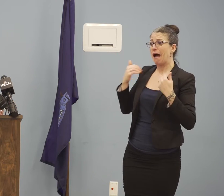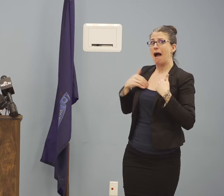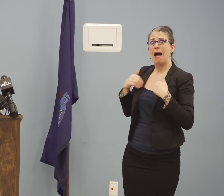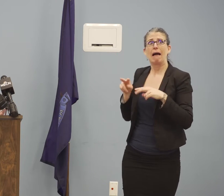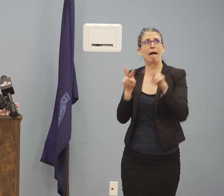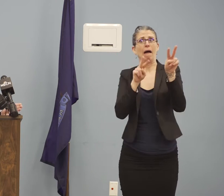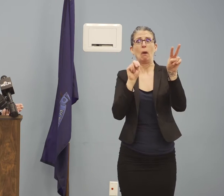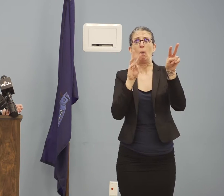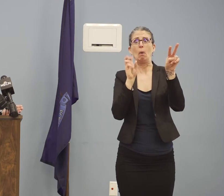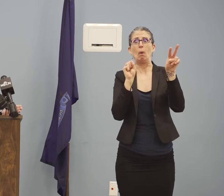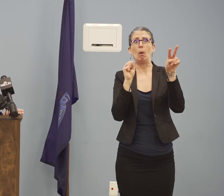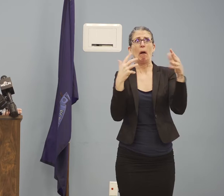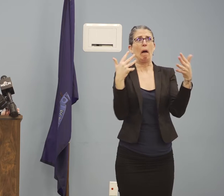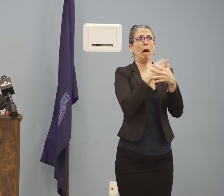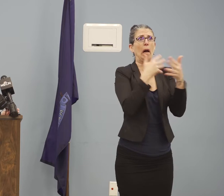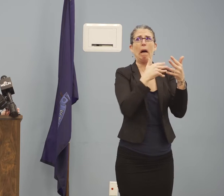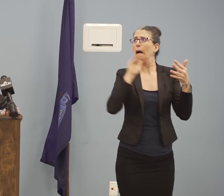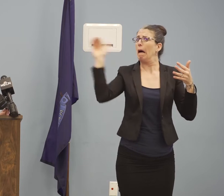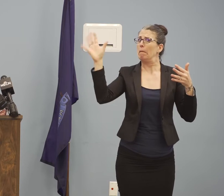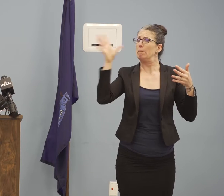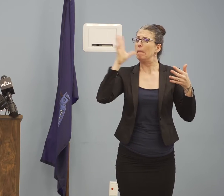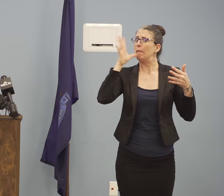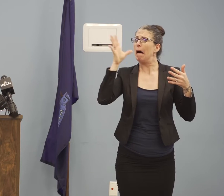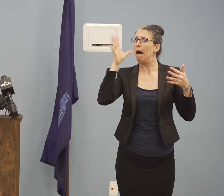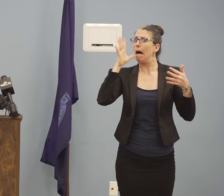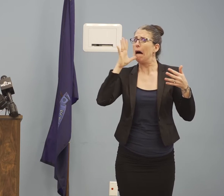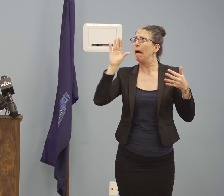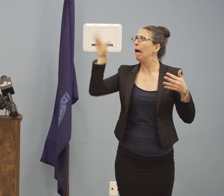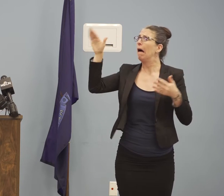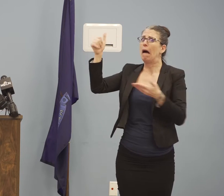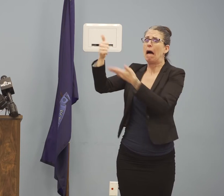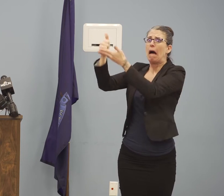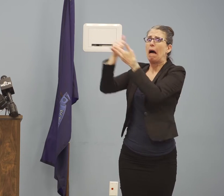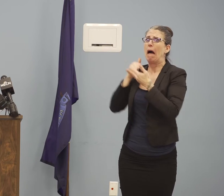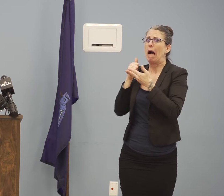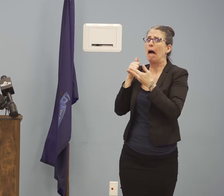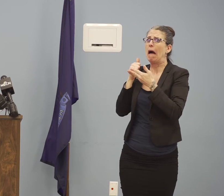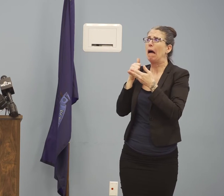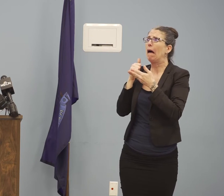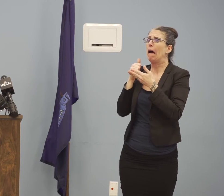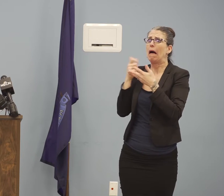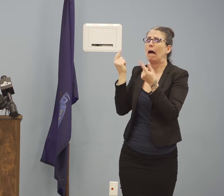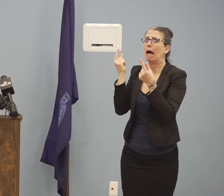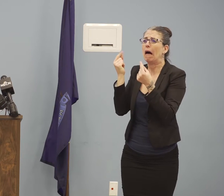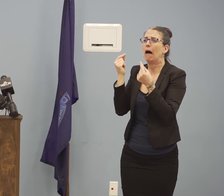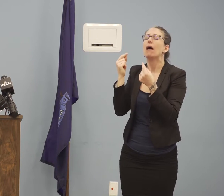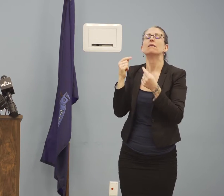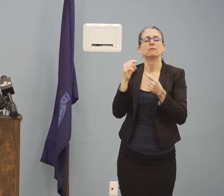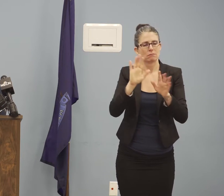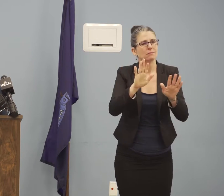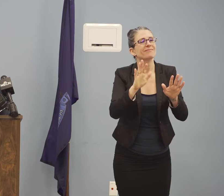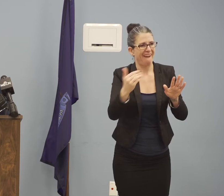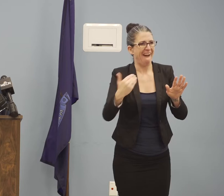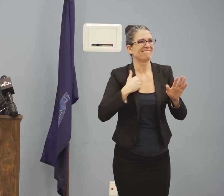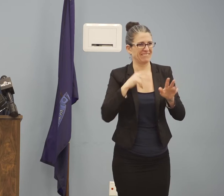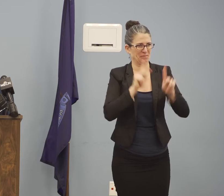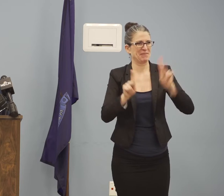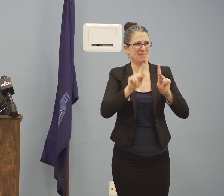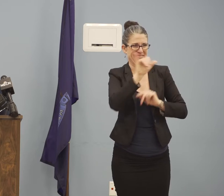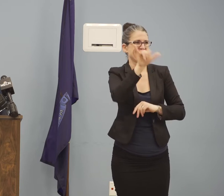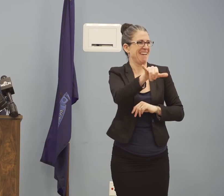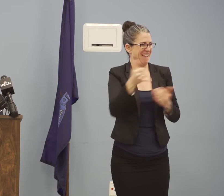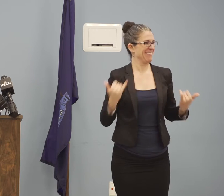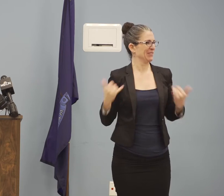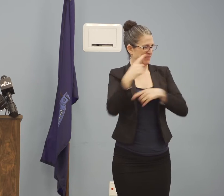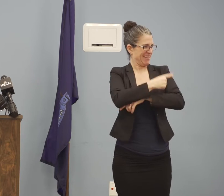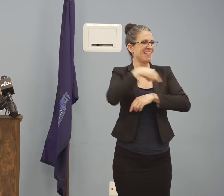You will always find people who are helping. The helpers are everywhere in Maine. They are cooking meals for